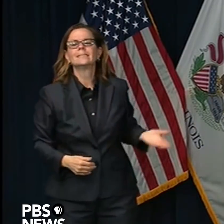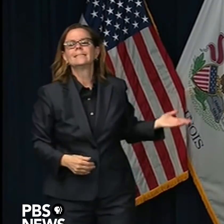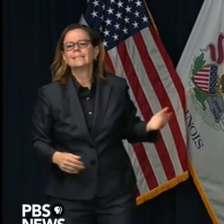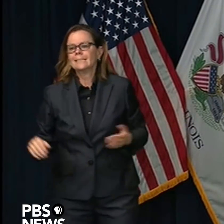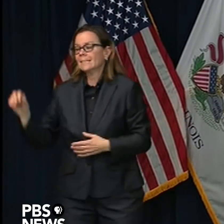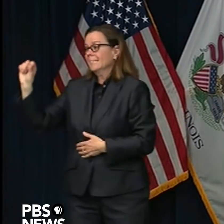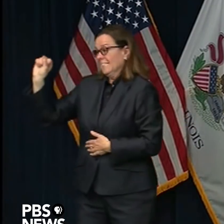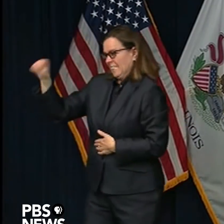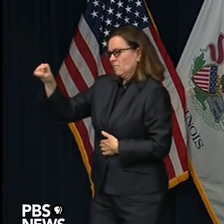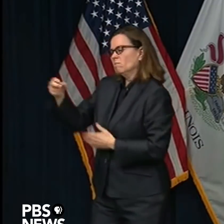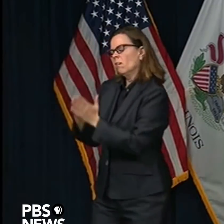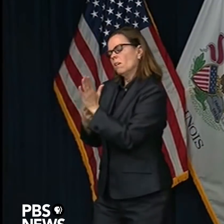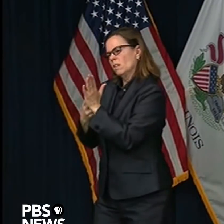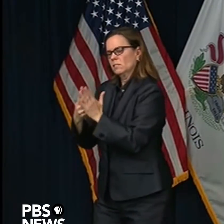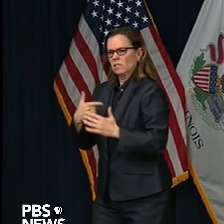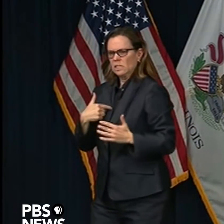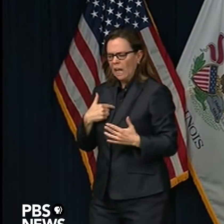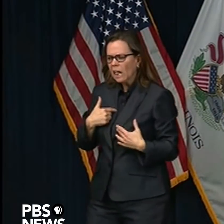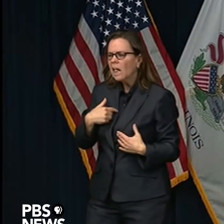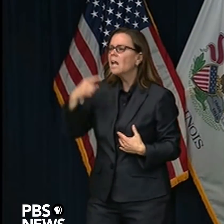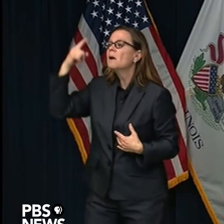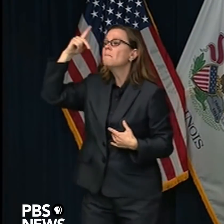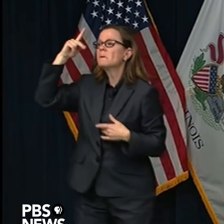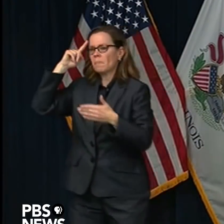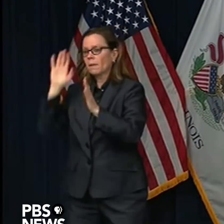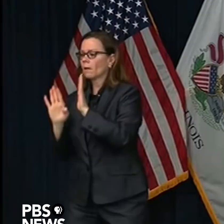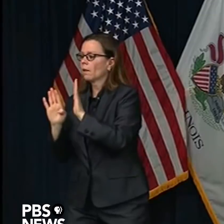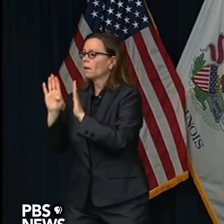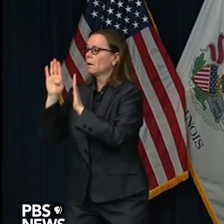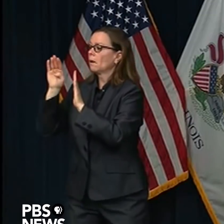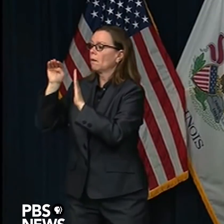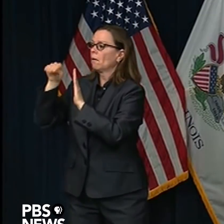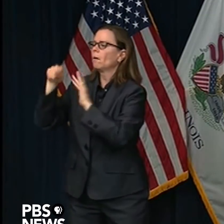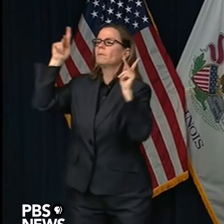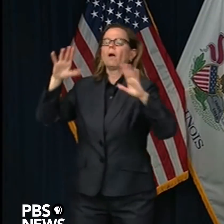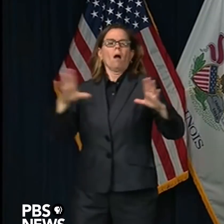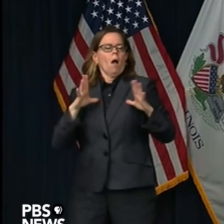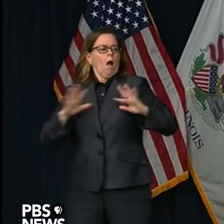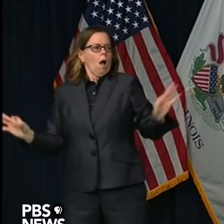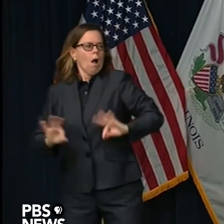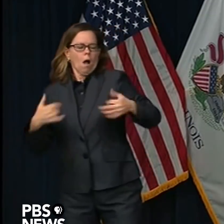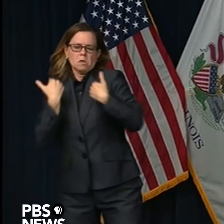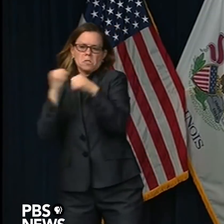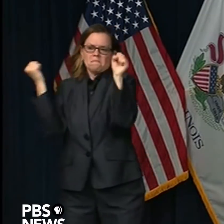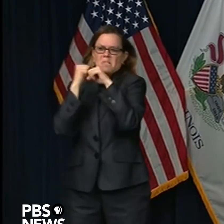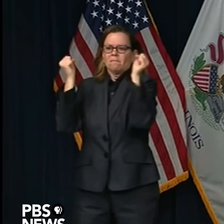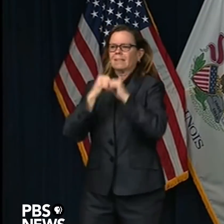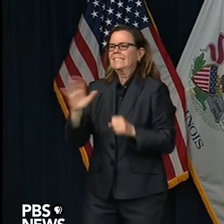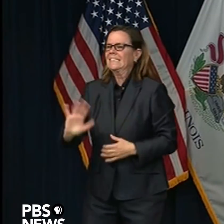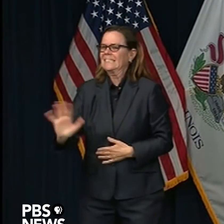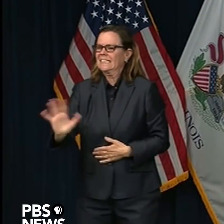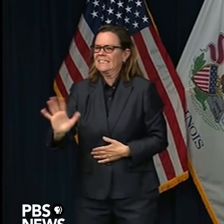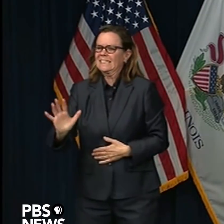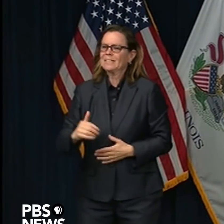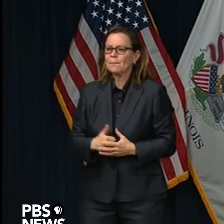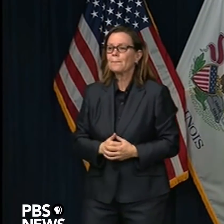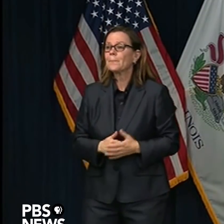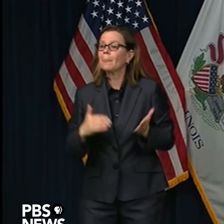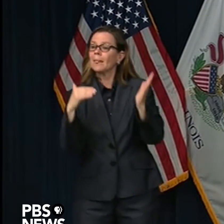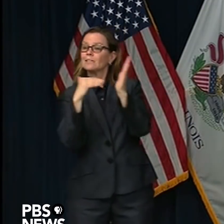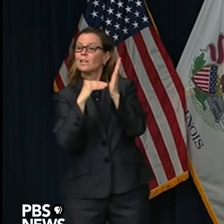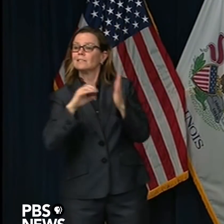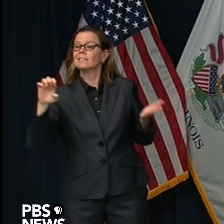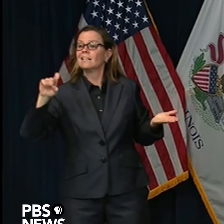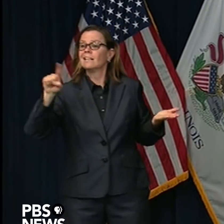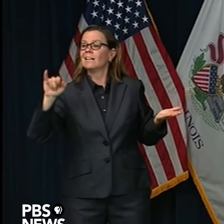Ezeke talking about how some young people think that they're invincible, that this virus won't affect them.